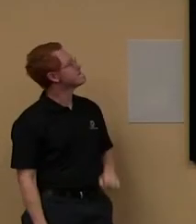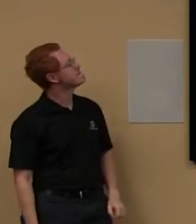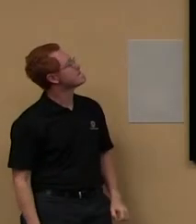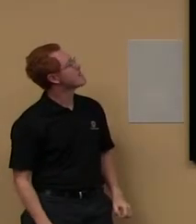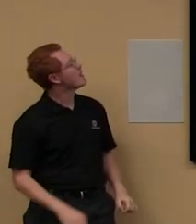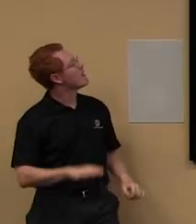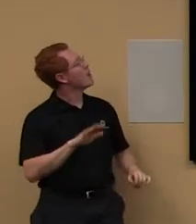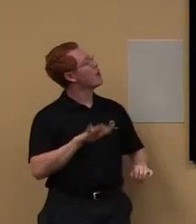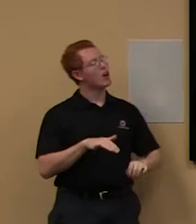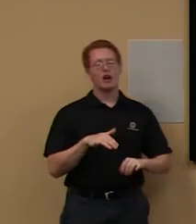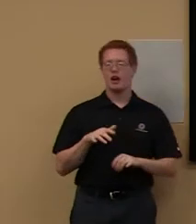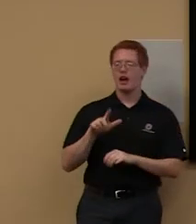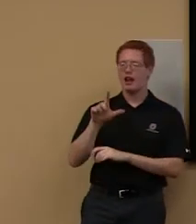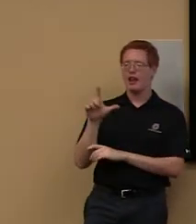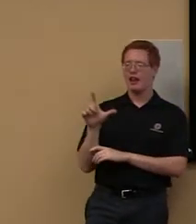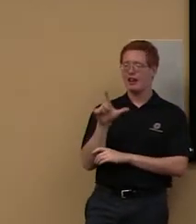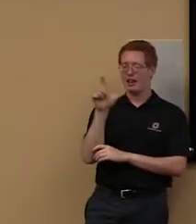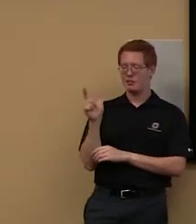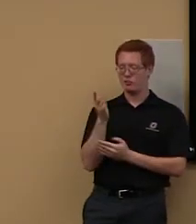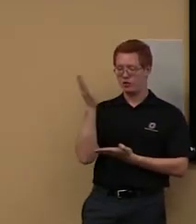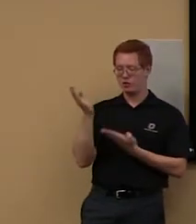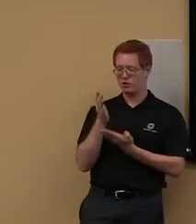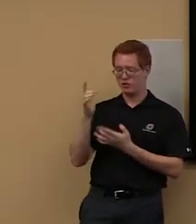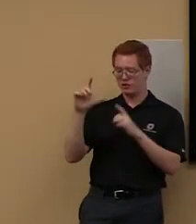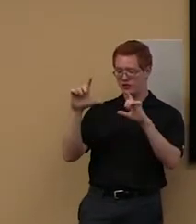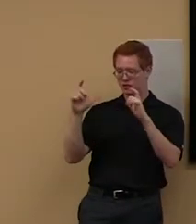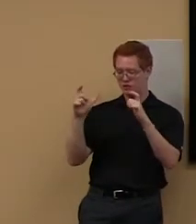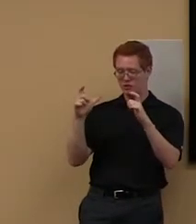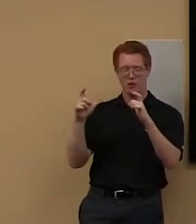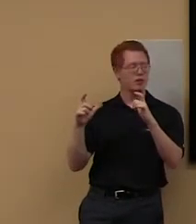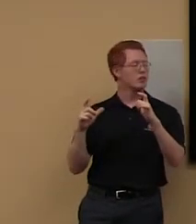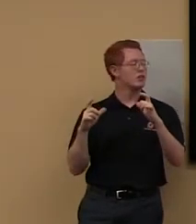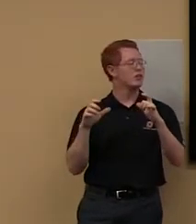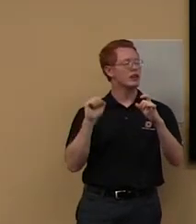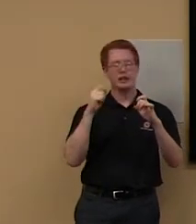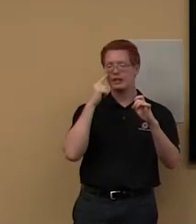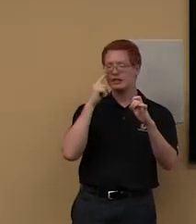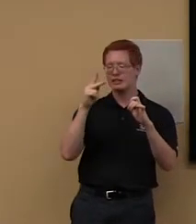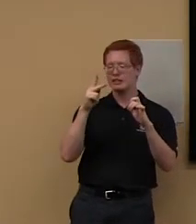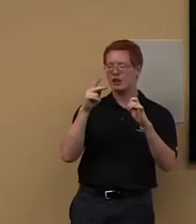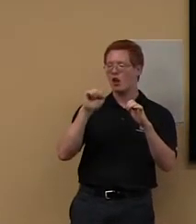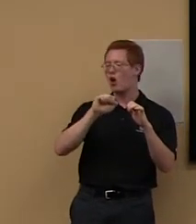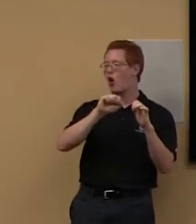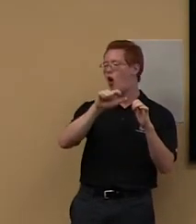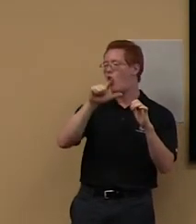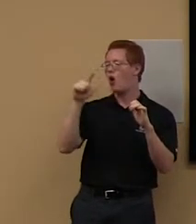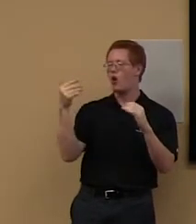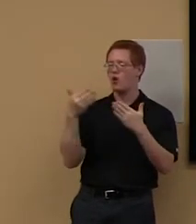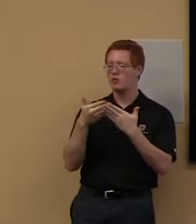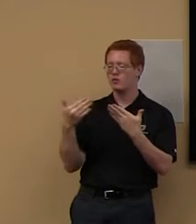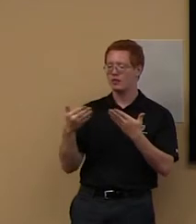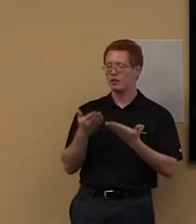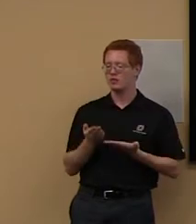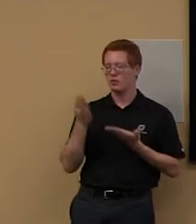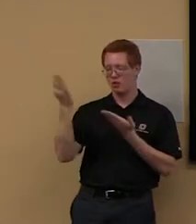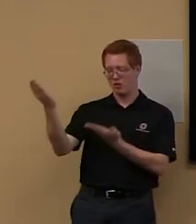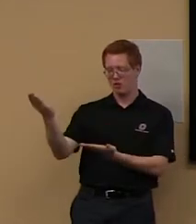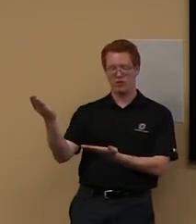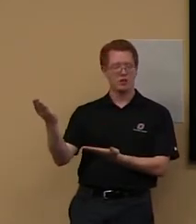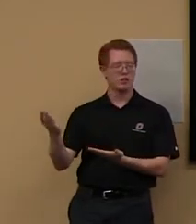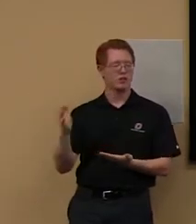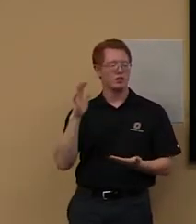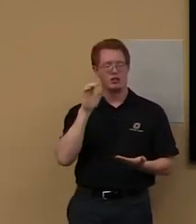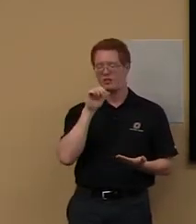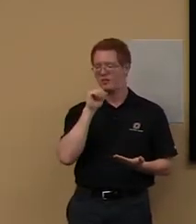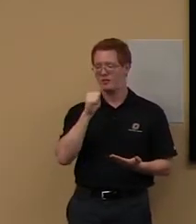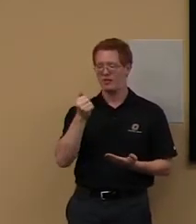Under library services, um, you can see all of our services, all of the things that we offer, which, you know, I'm not gonna go